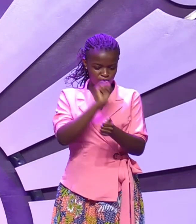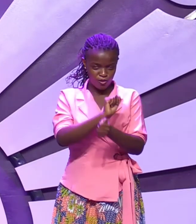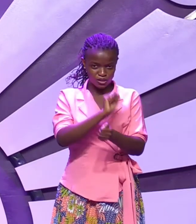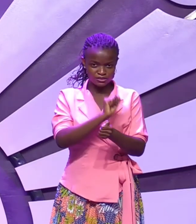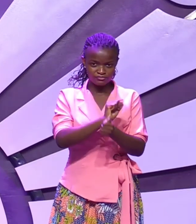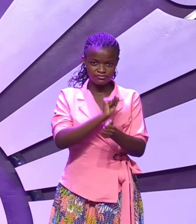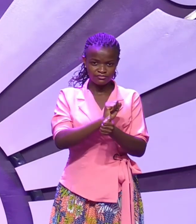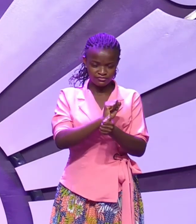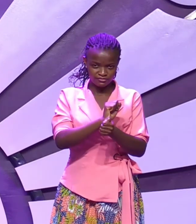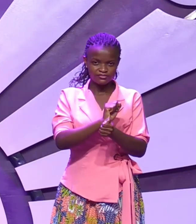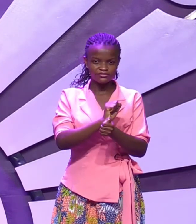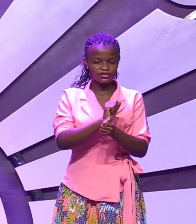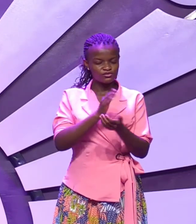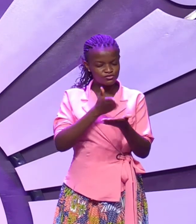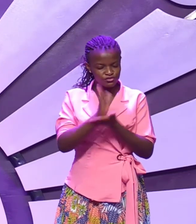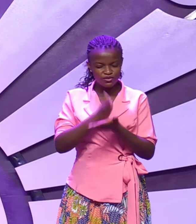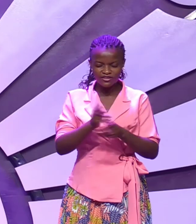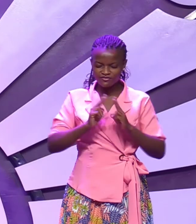it caused pain